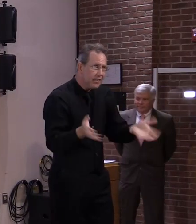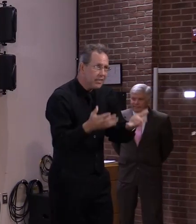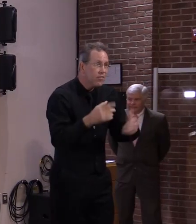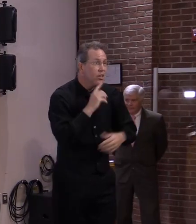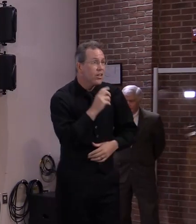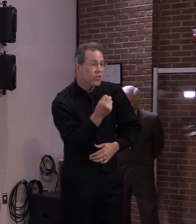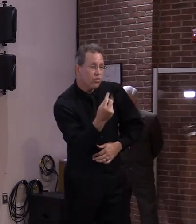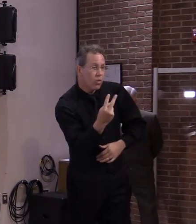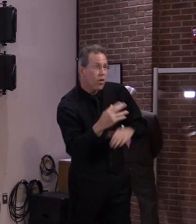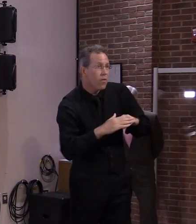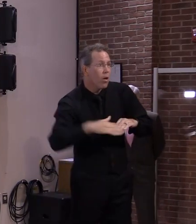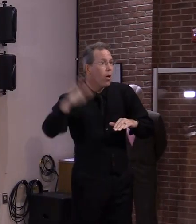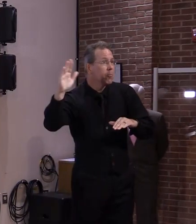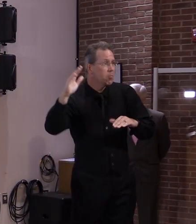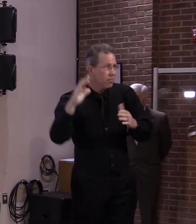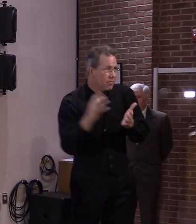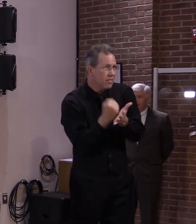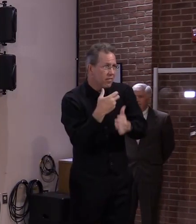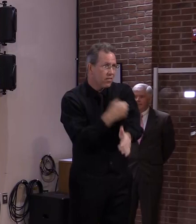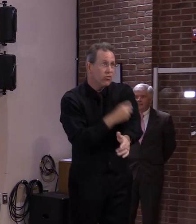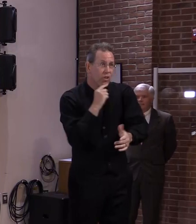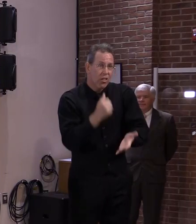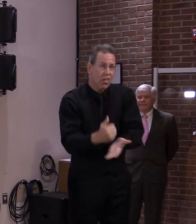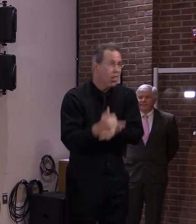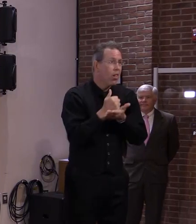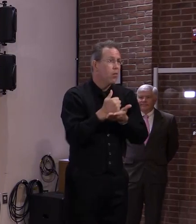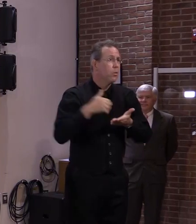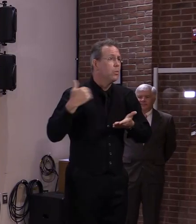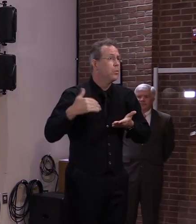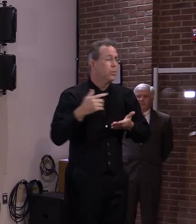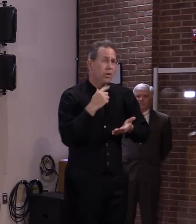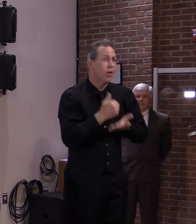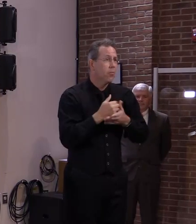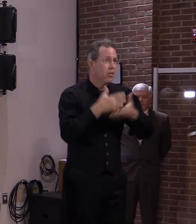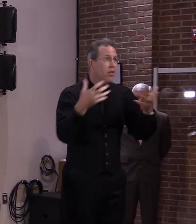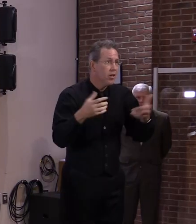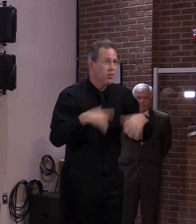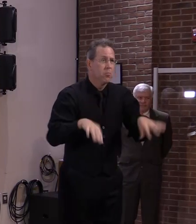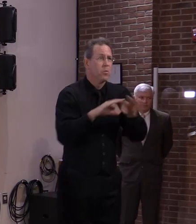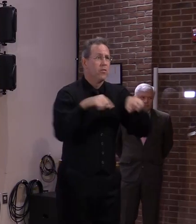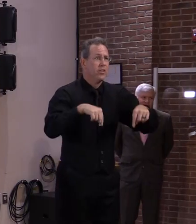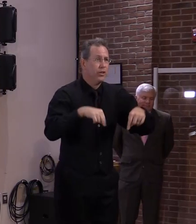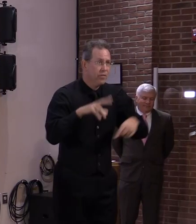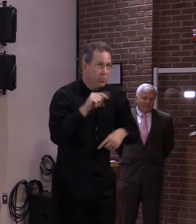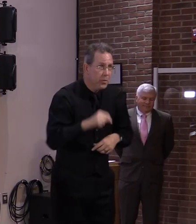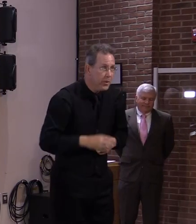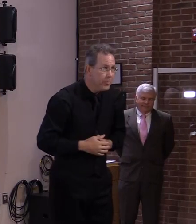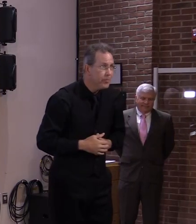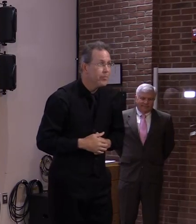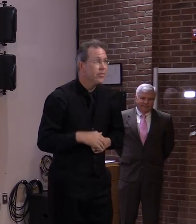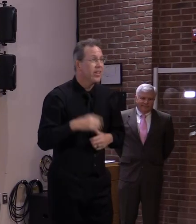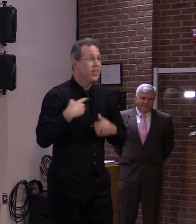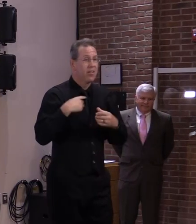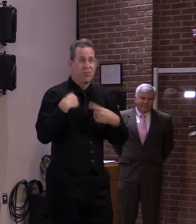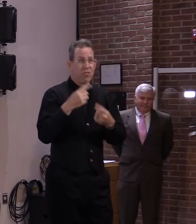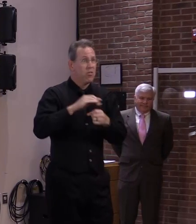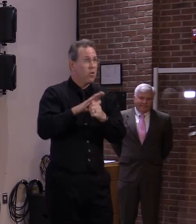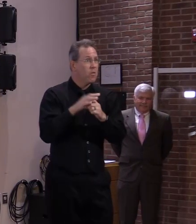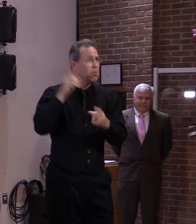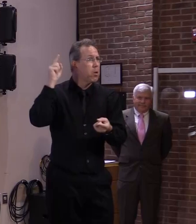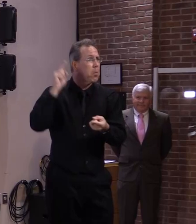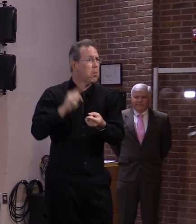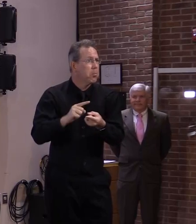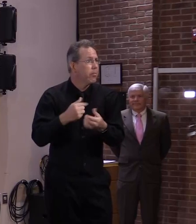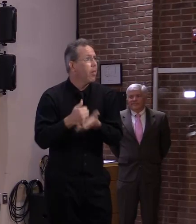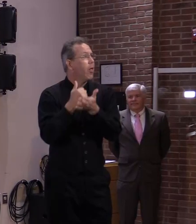meaningful. As I said 24 hours ago, this achievement means fewer chances for COVID to spread, fewer people